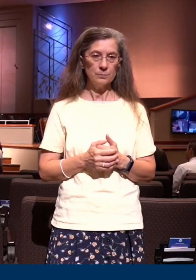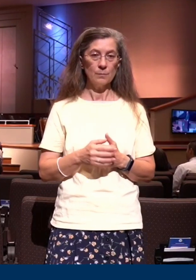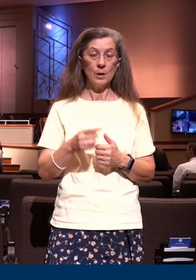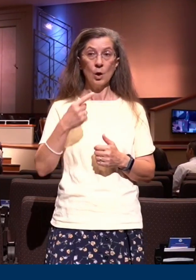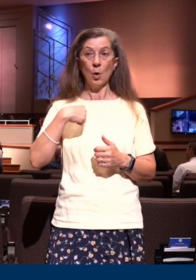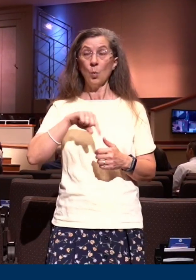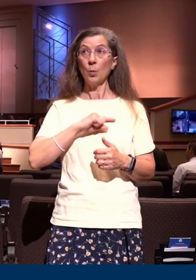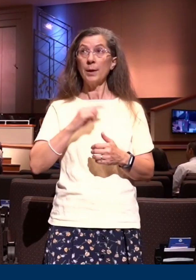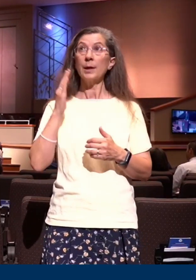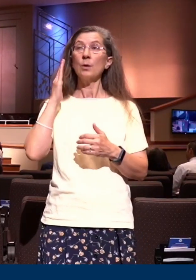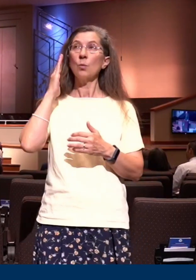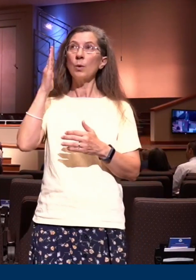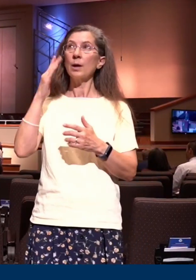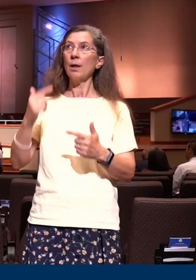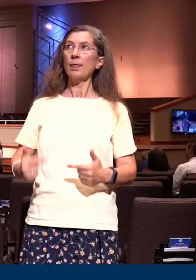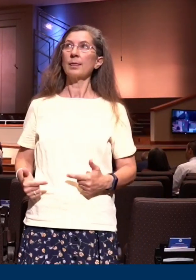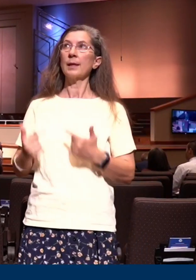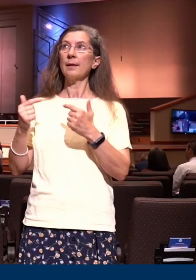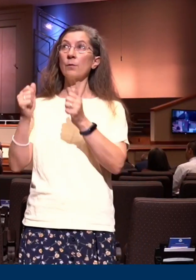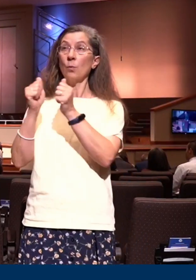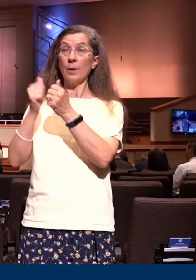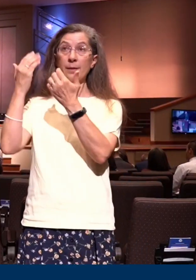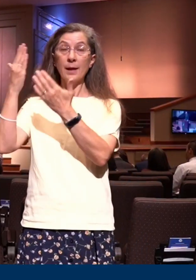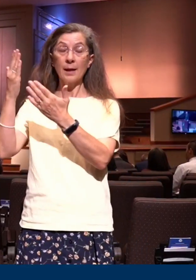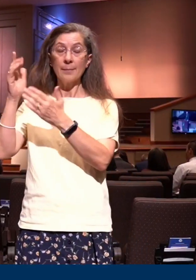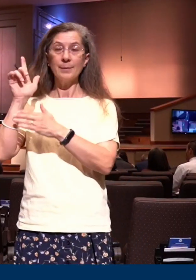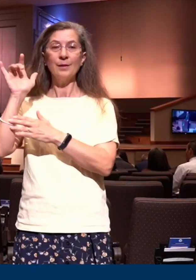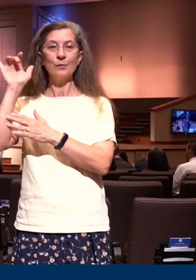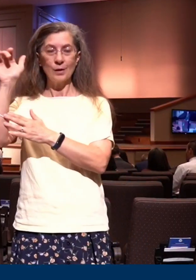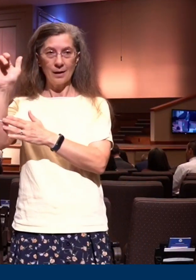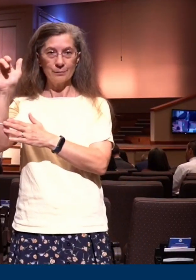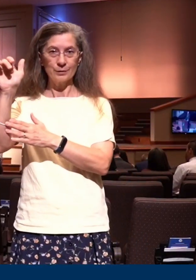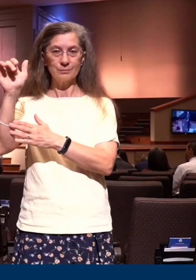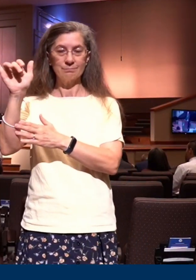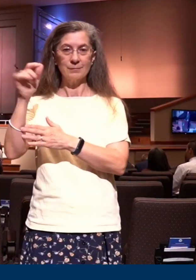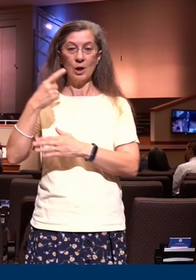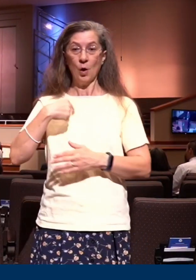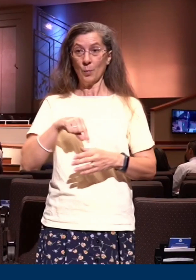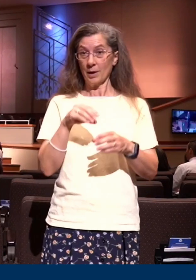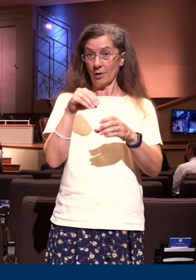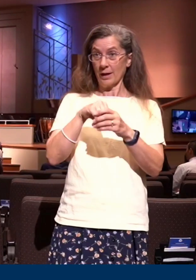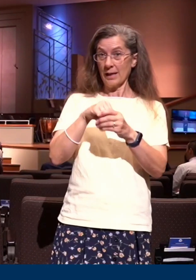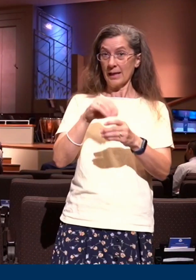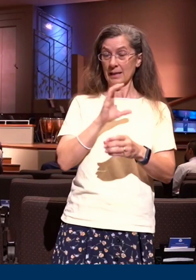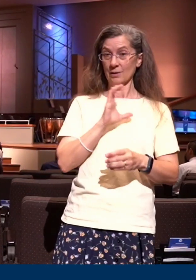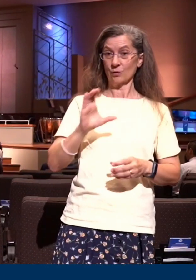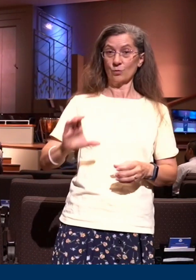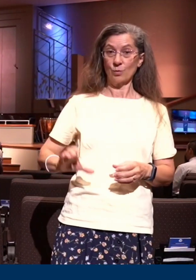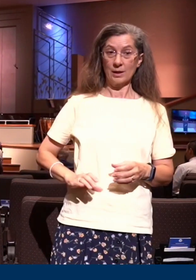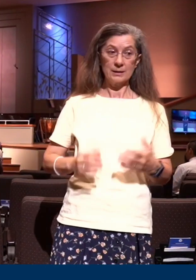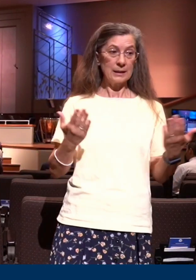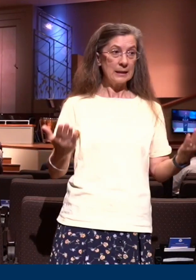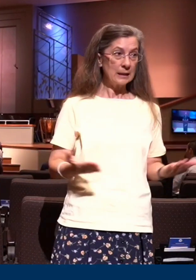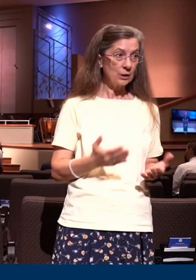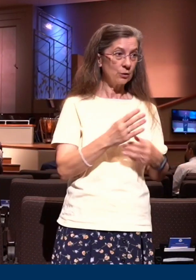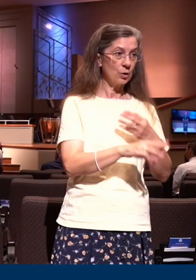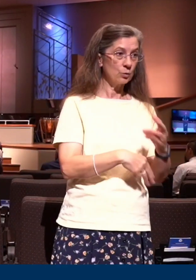with Him forever. Not only are we in Christ, engrafted with Christ in this world, not only through His